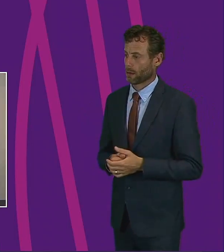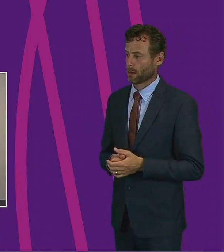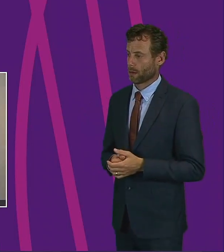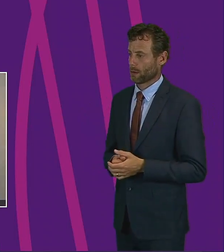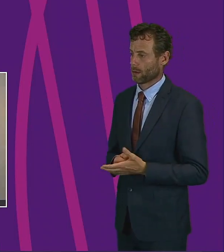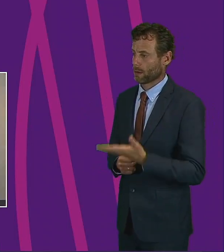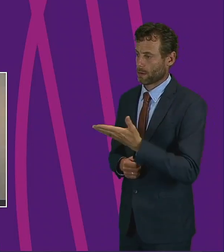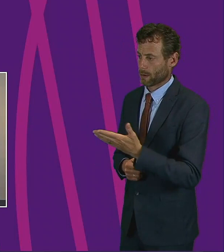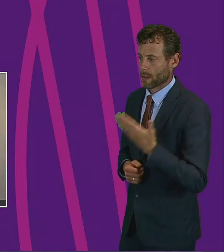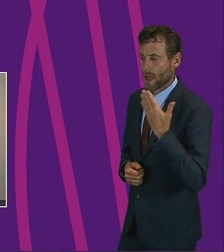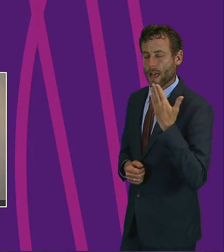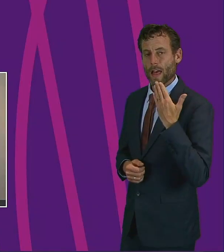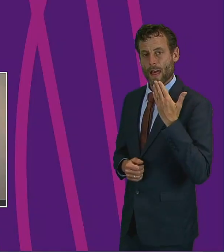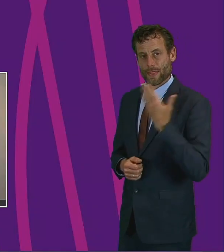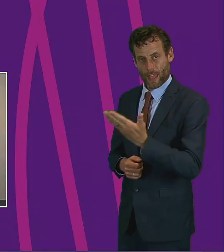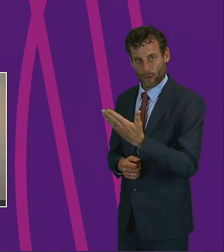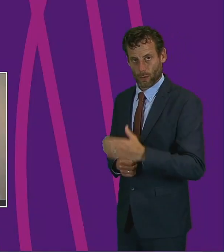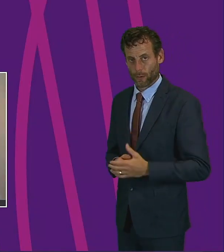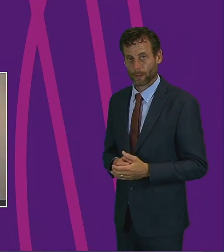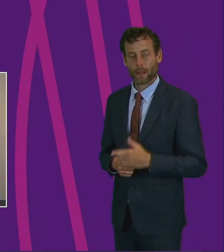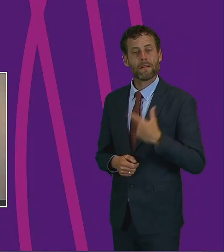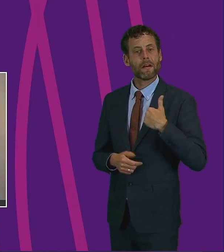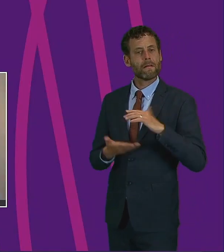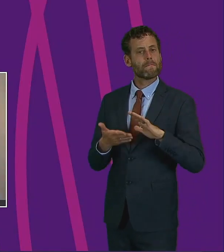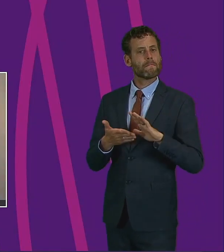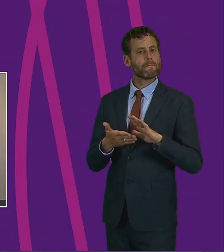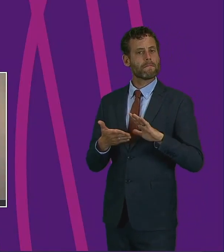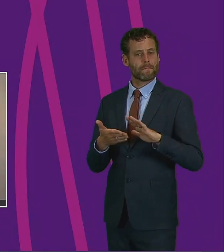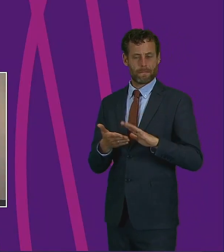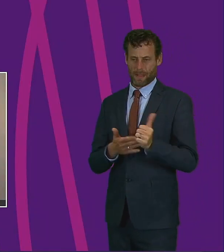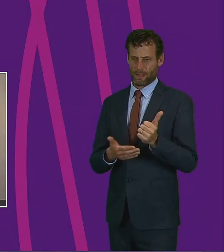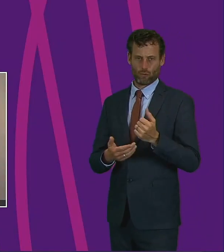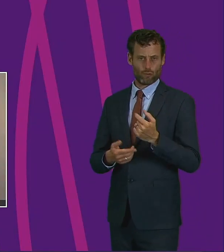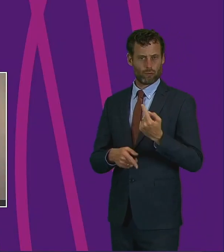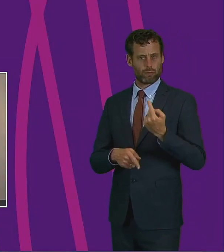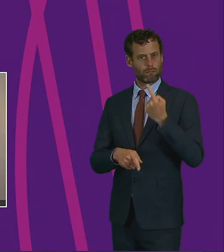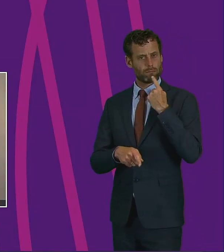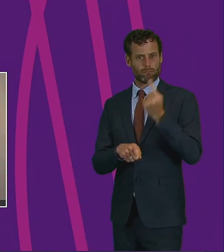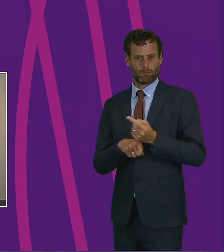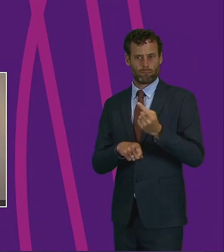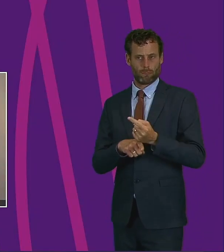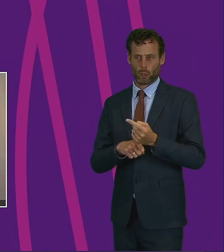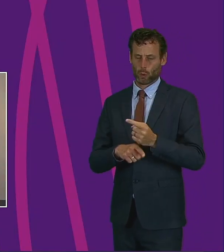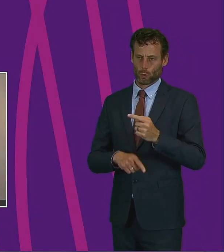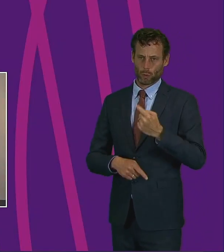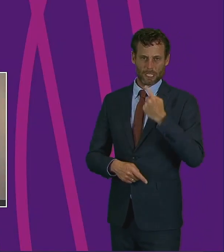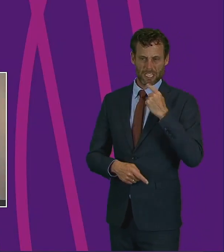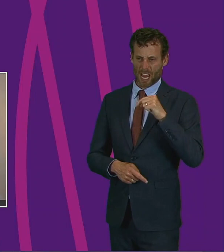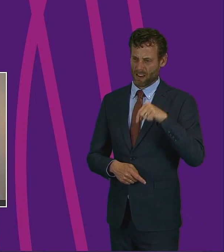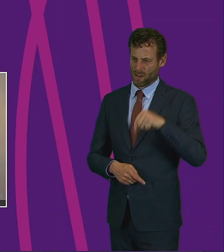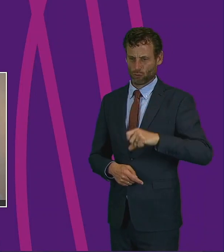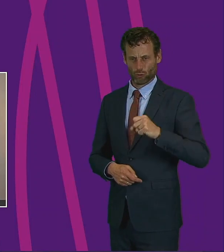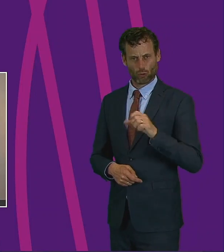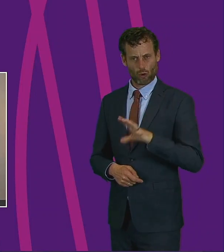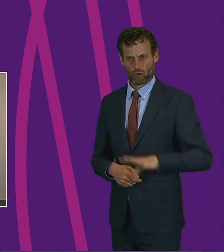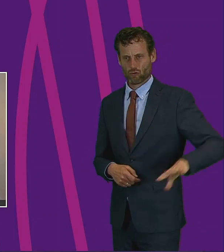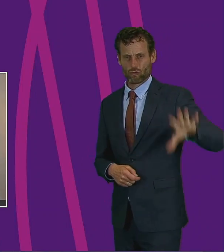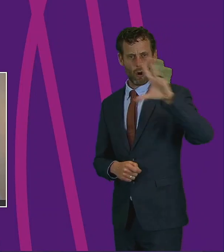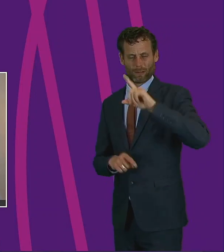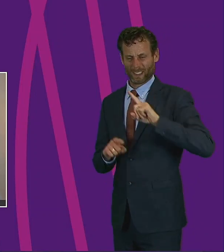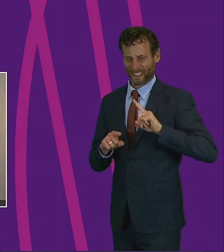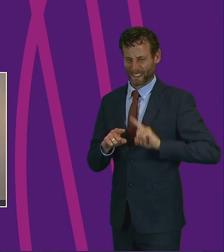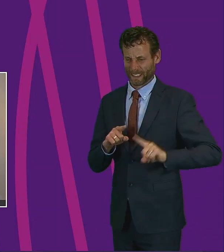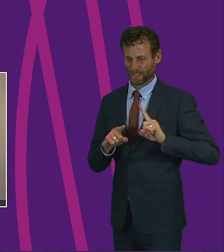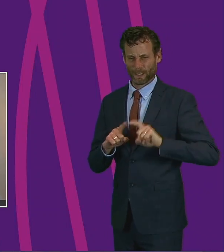Thank you, Deputy Presiding Officer. I'm pleased to recognise the fantastic effort of many of our communities across Scotland, and how they've risen to the